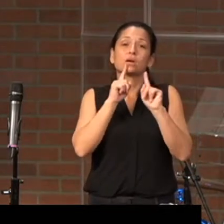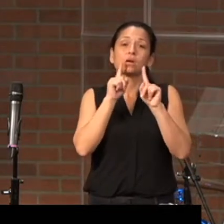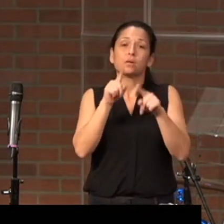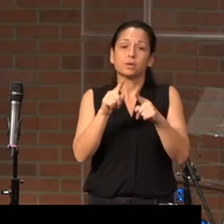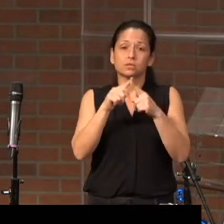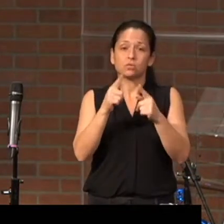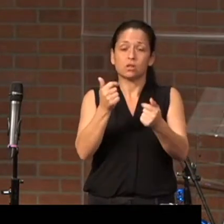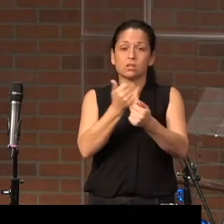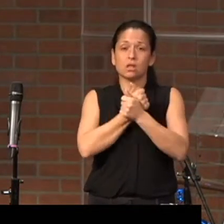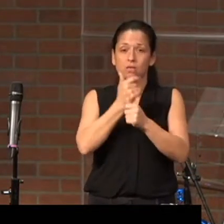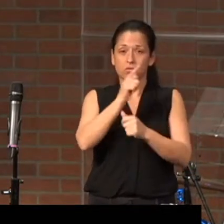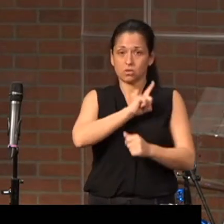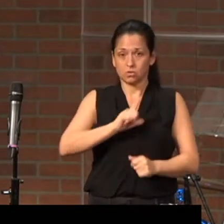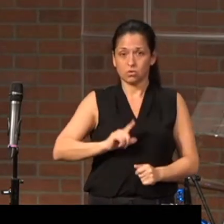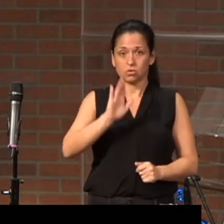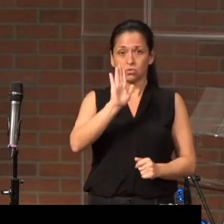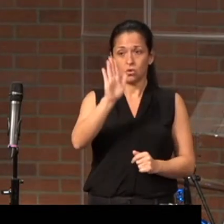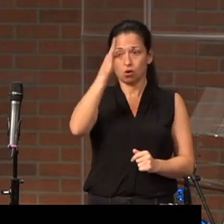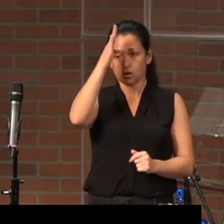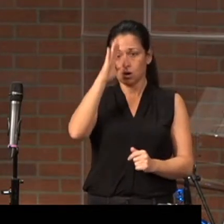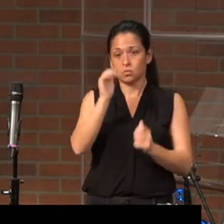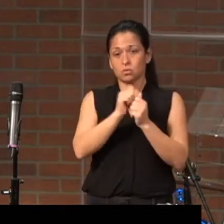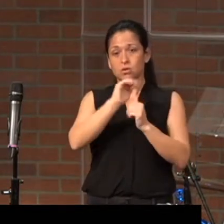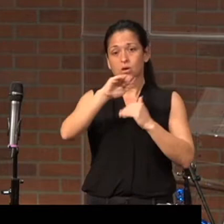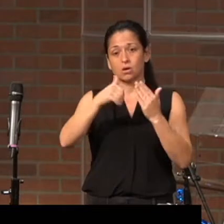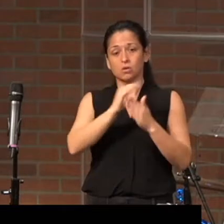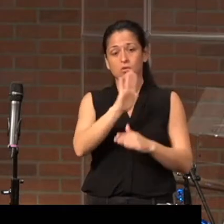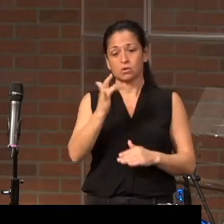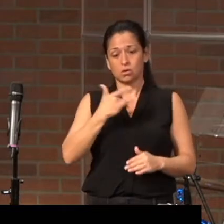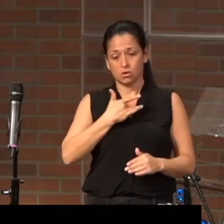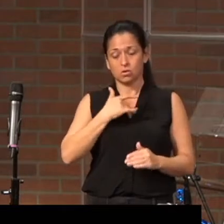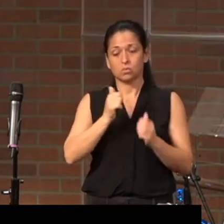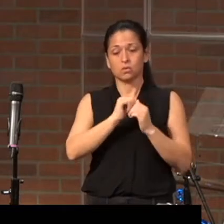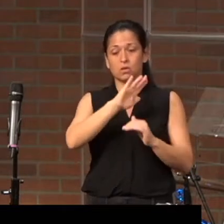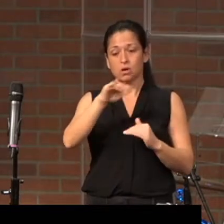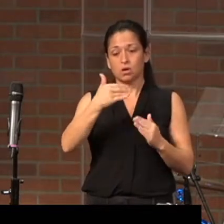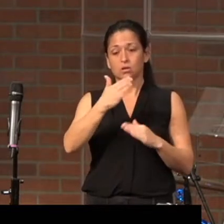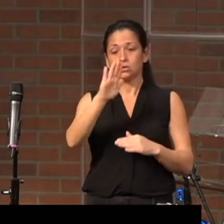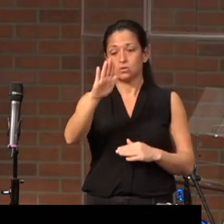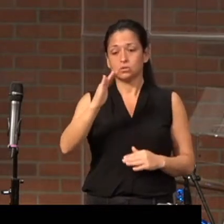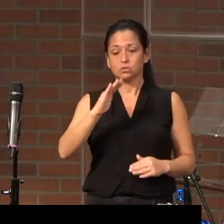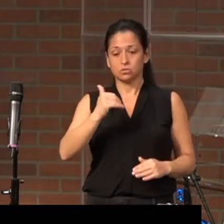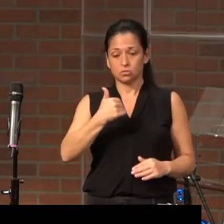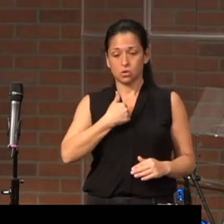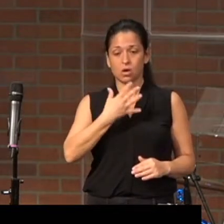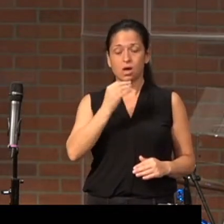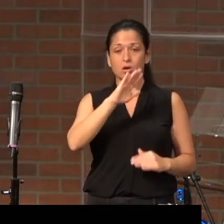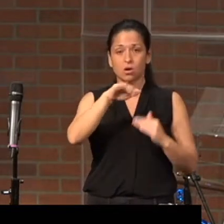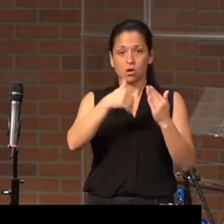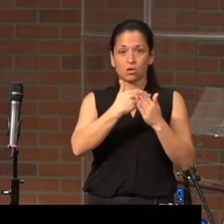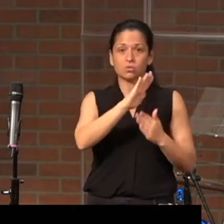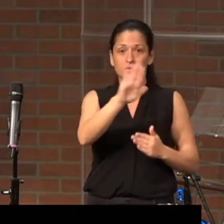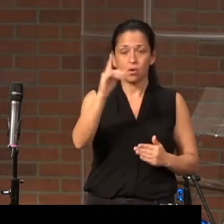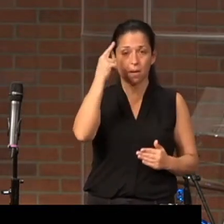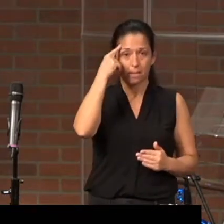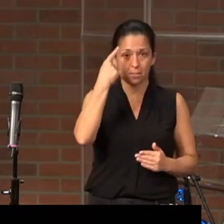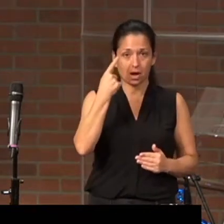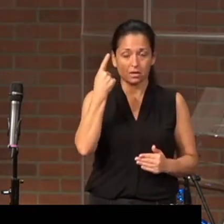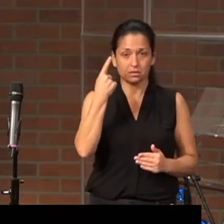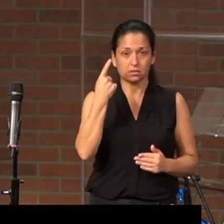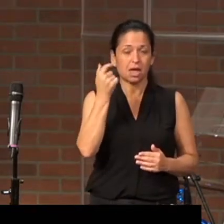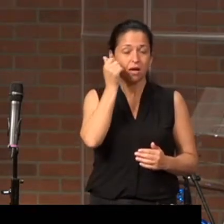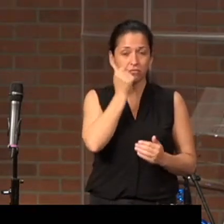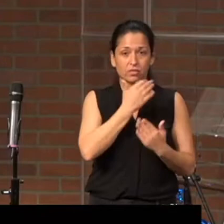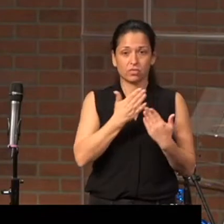love the Lord your God with all your heart and with all your soul and with all your mind and with all your strength. And so, when we say